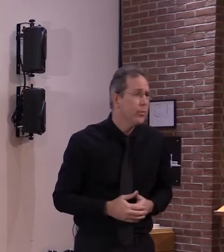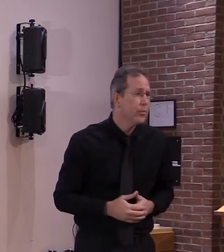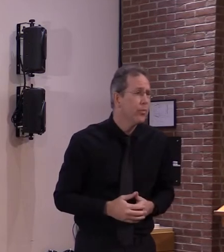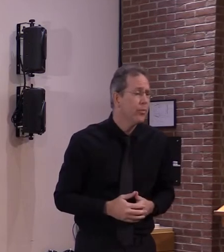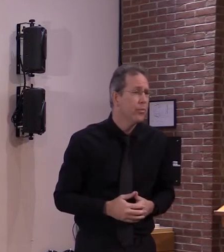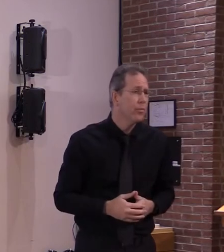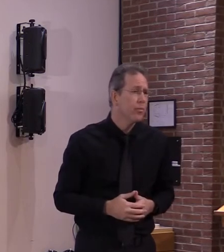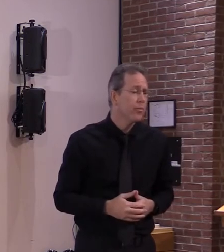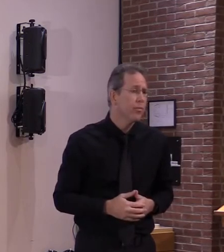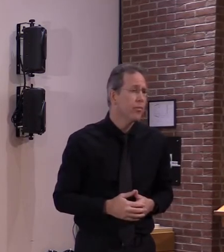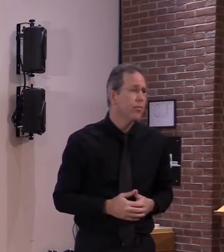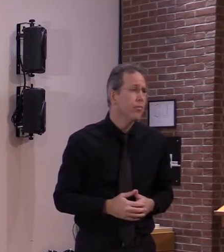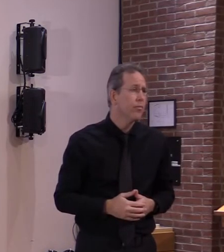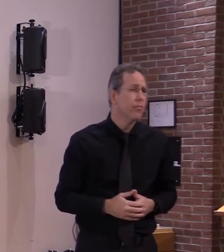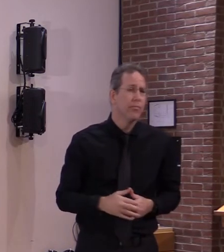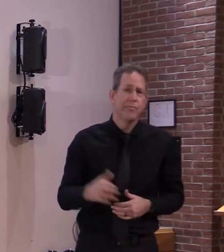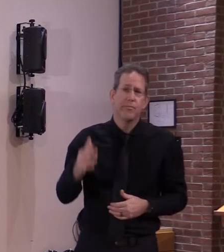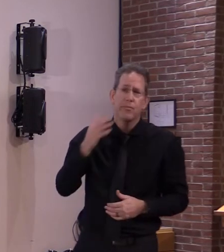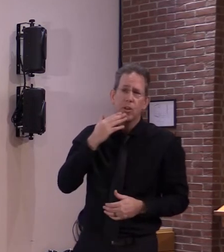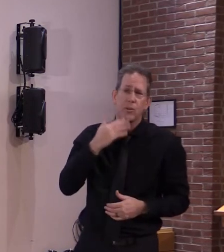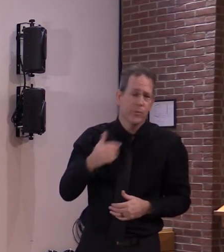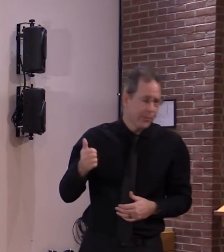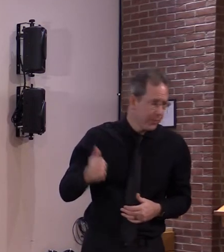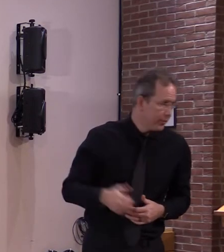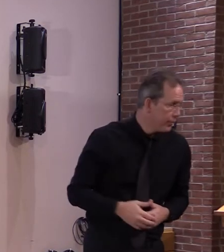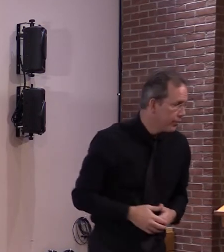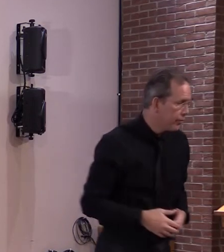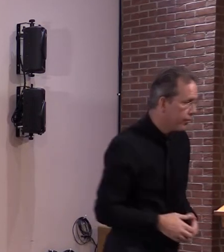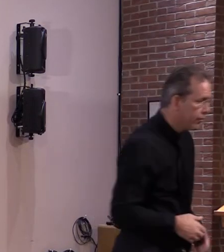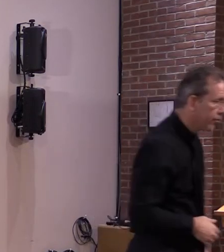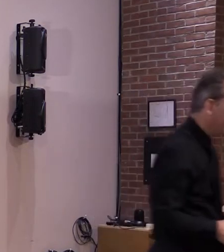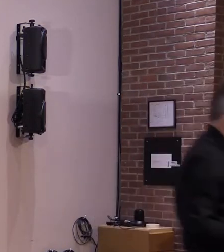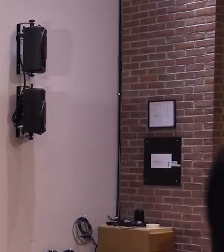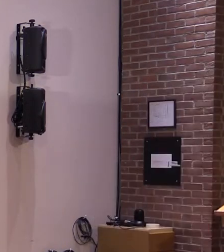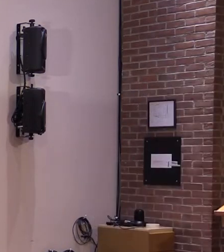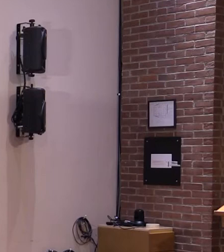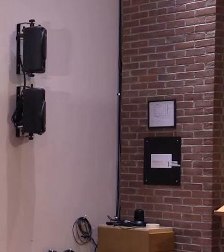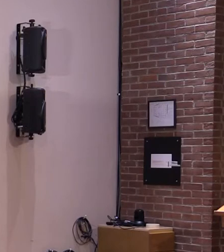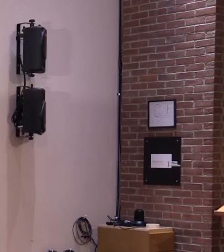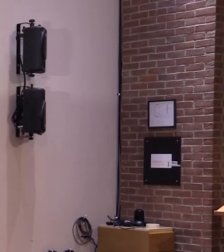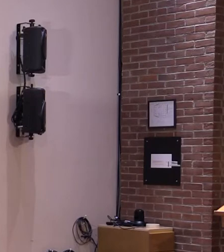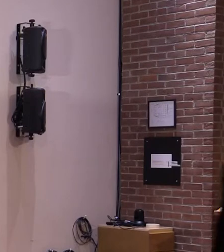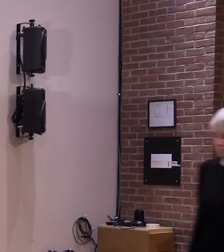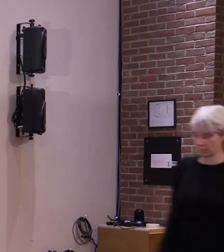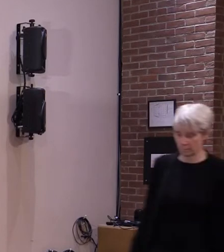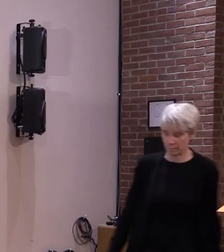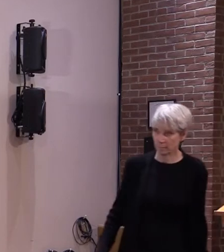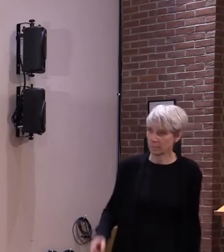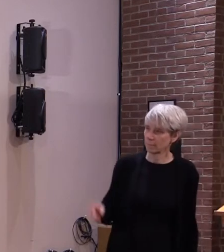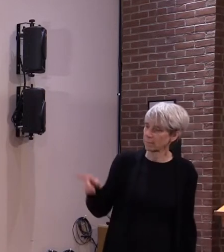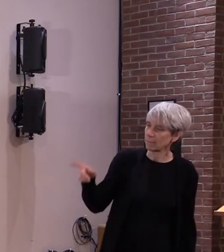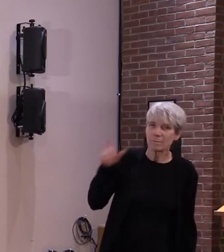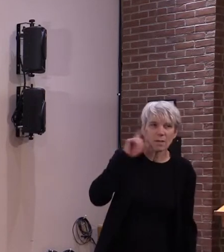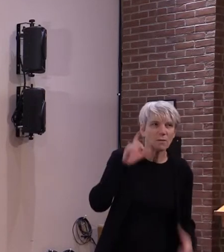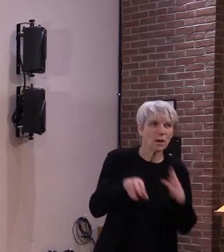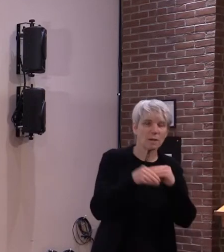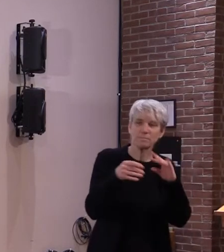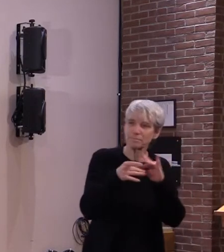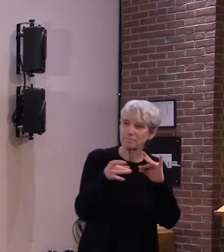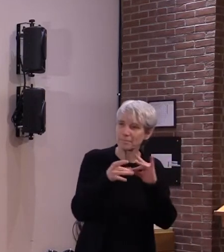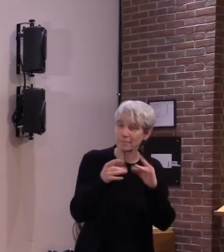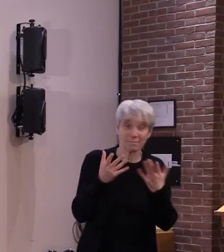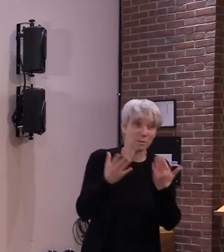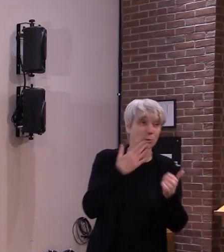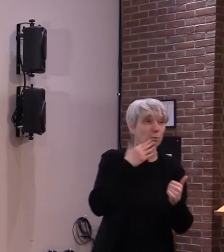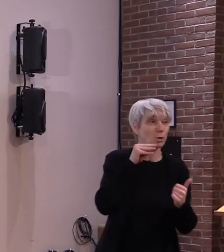thank you very much dr levine as well doesn't it make a difference um it's probably good news that